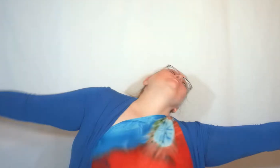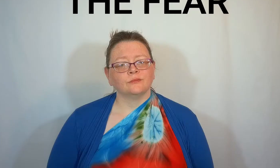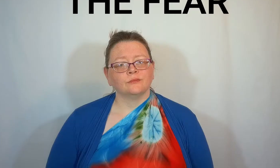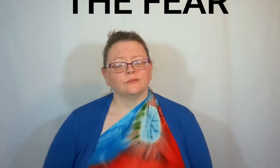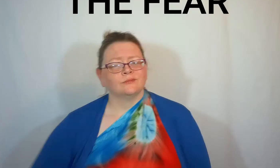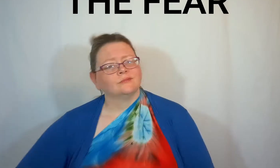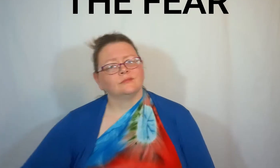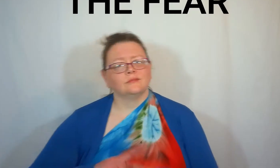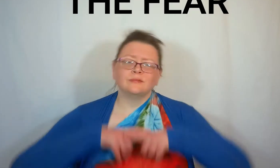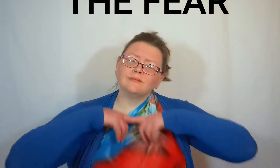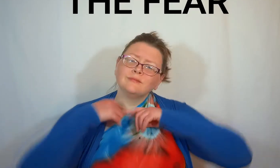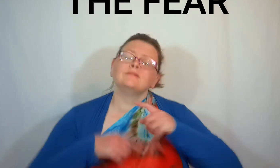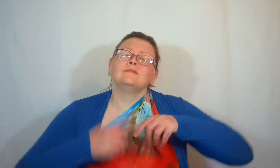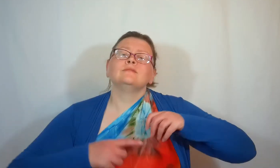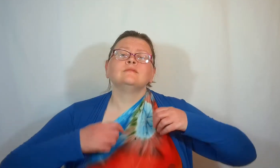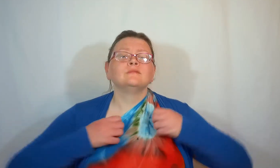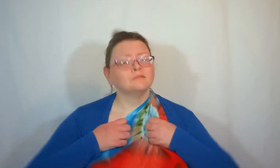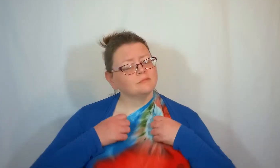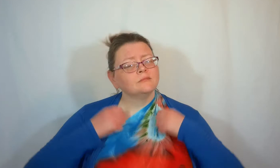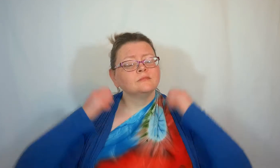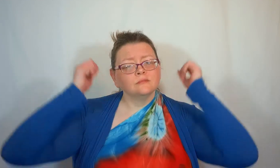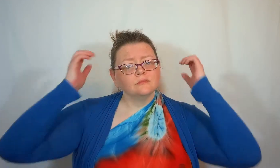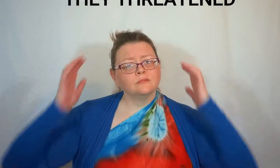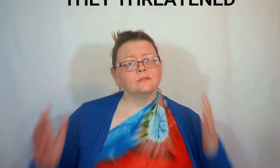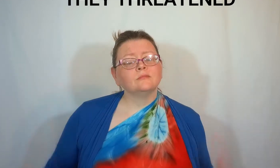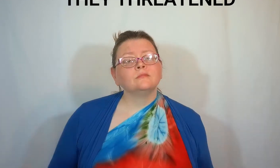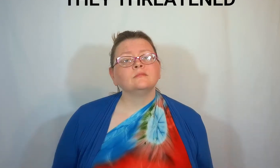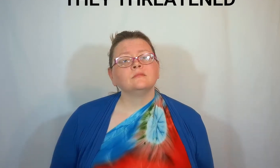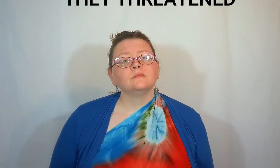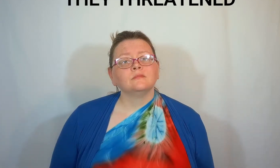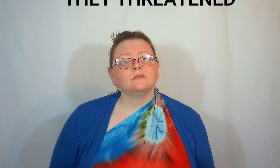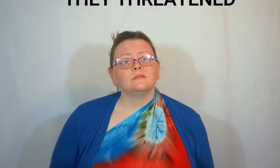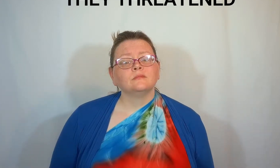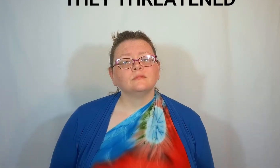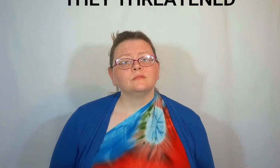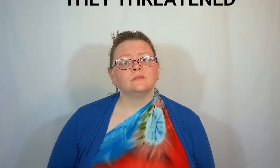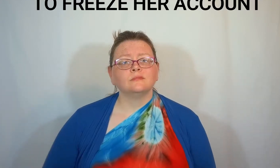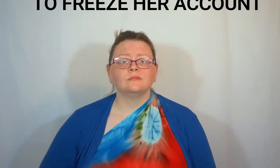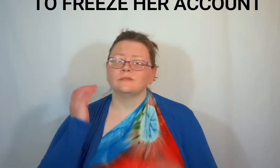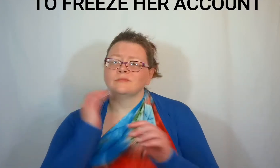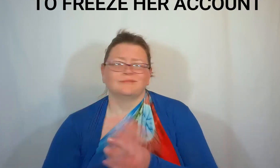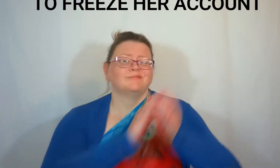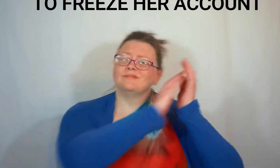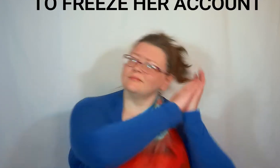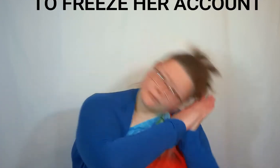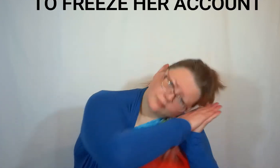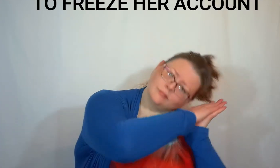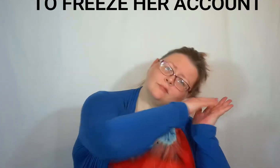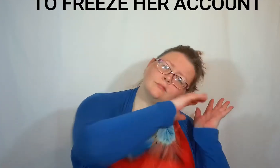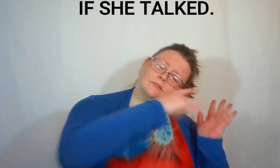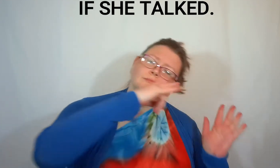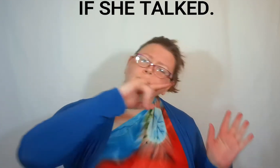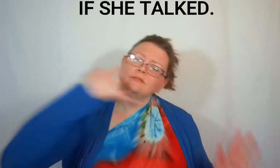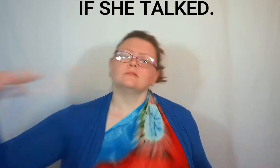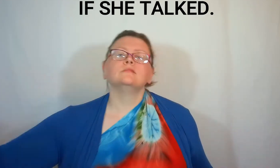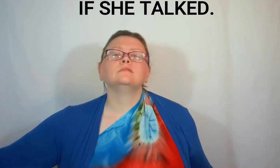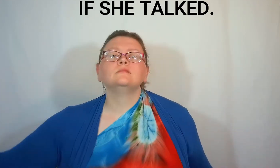I haven't always been this way, I wasn't born a renegade